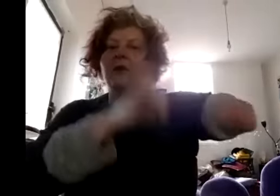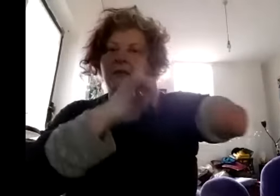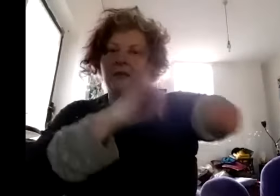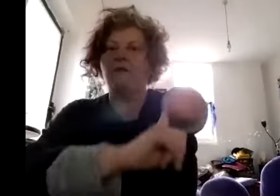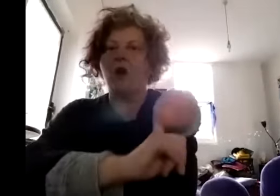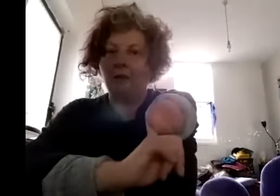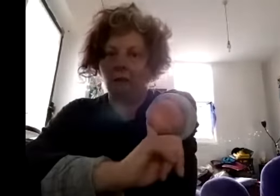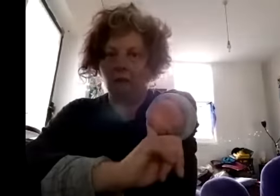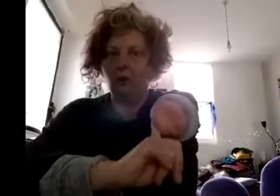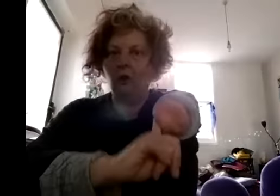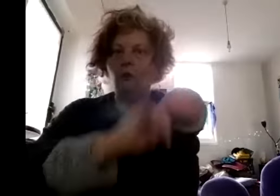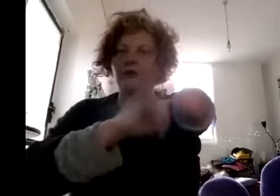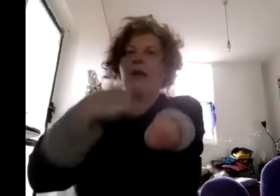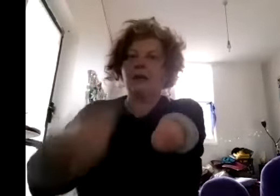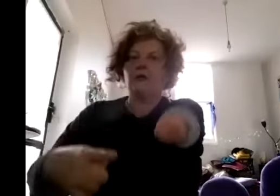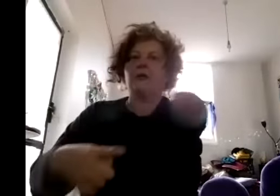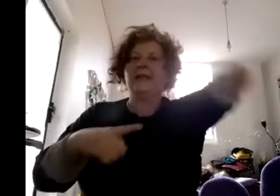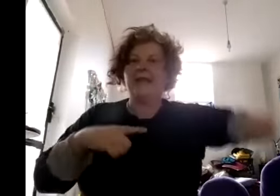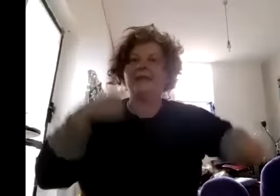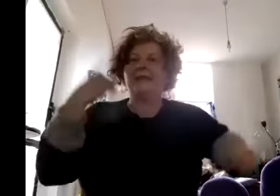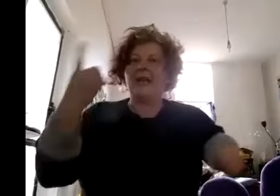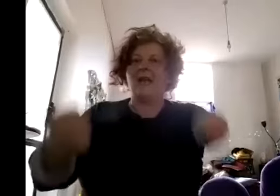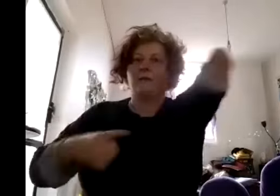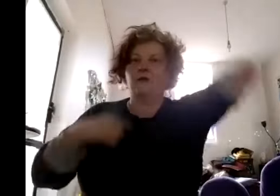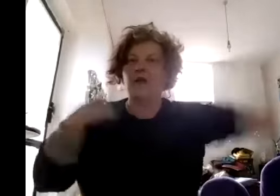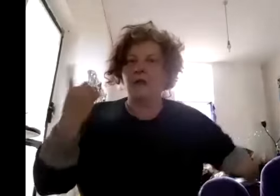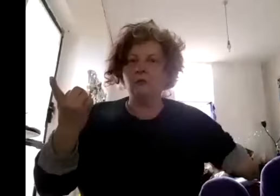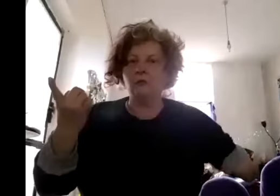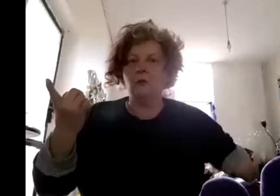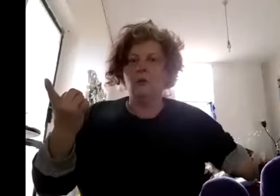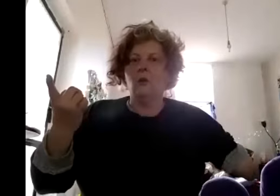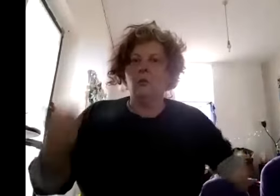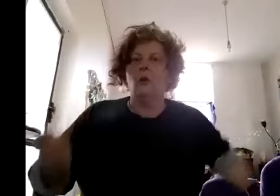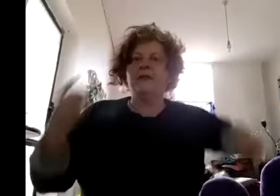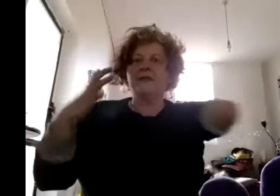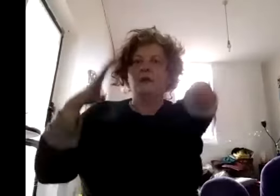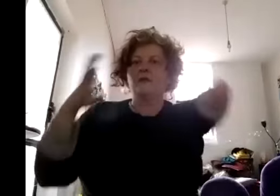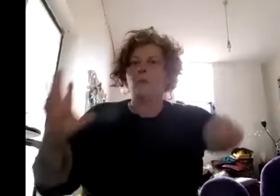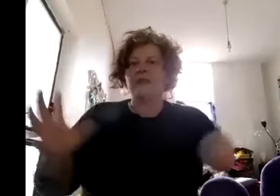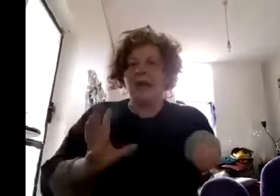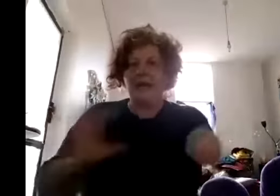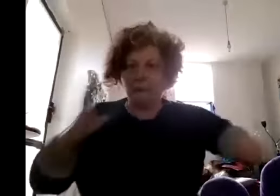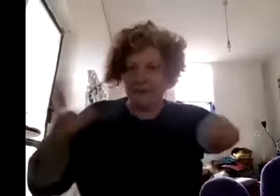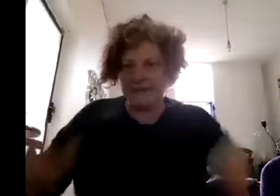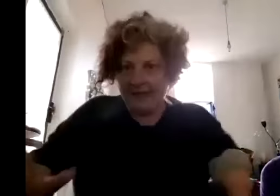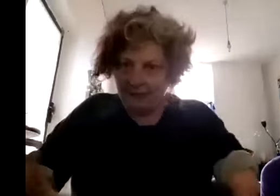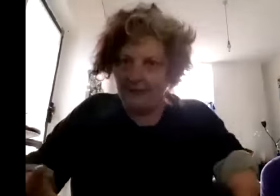is survival was to actually get out of jail was to adopt abler standards